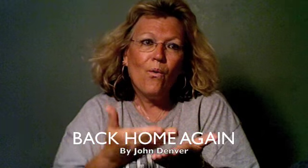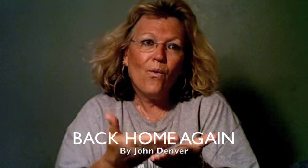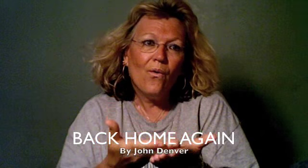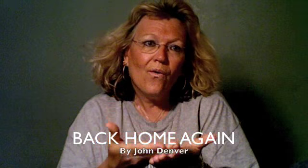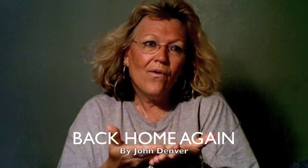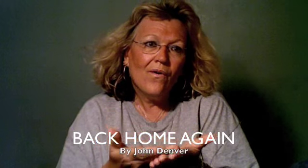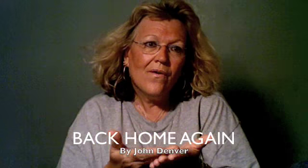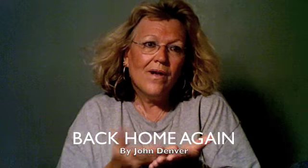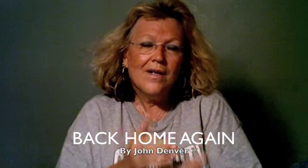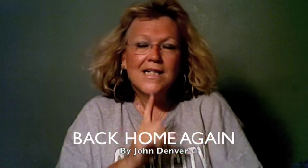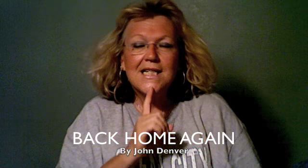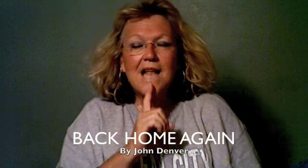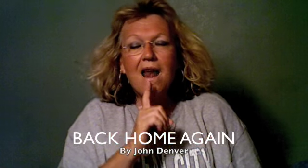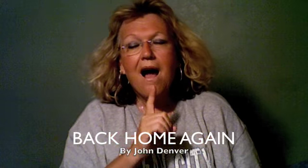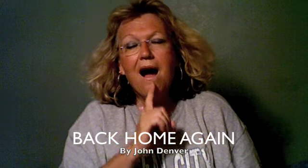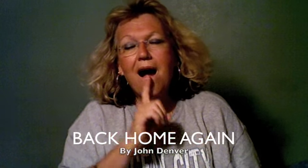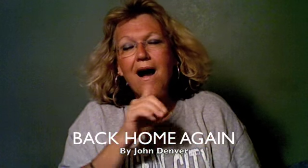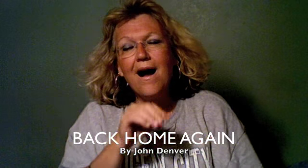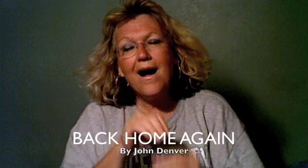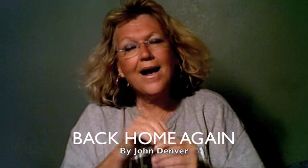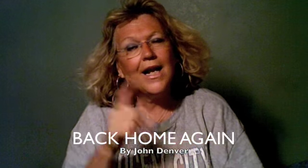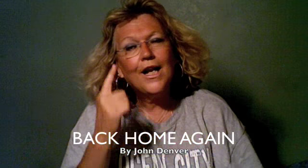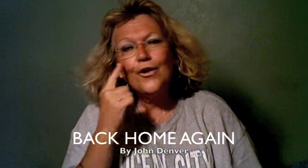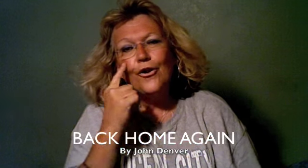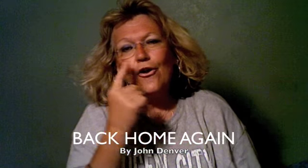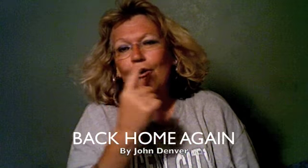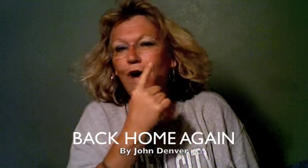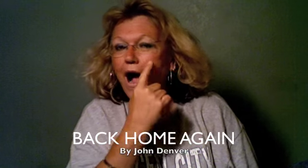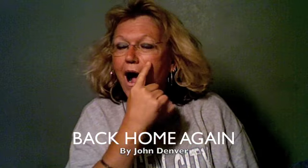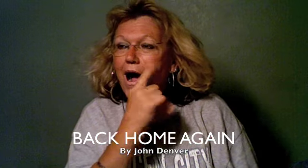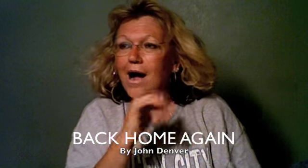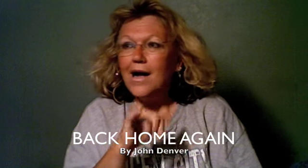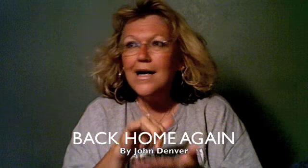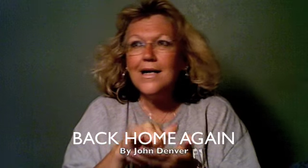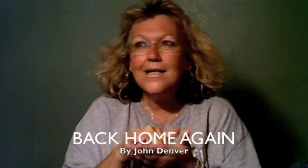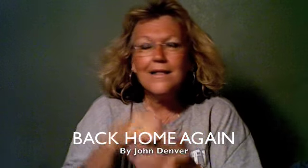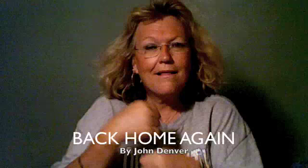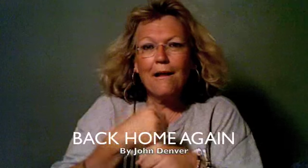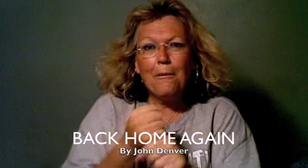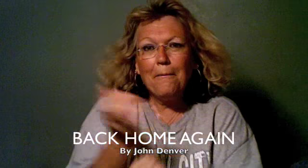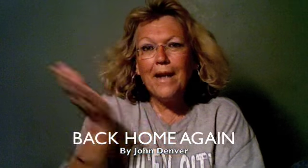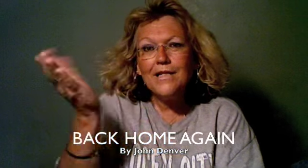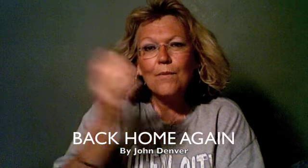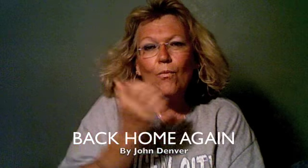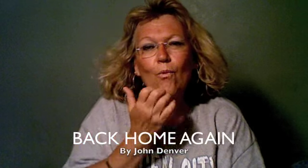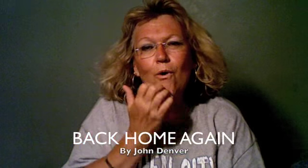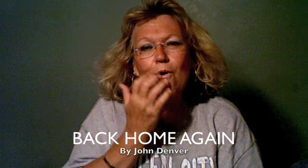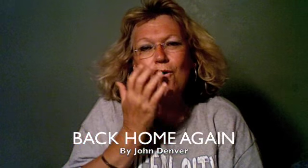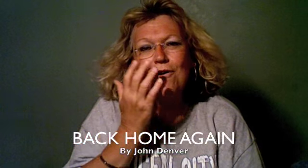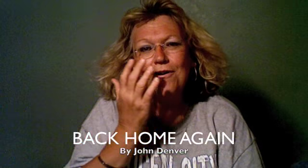There's a light in your eyes that makes him warm.